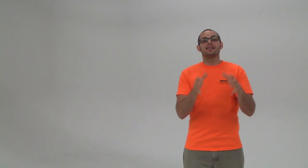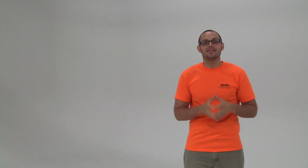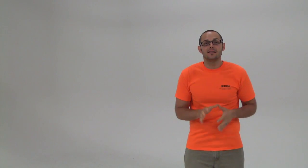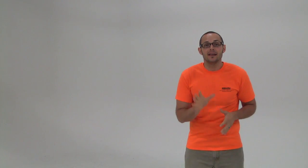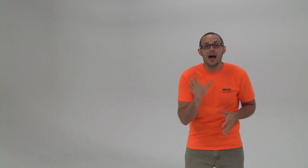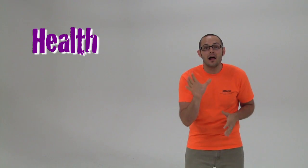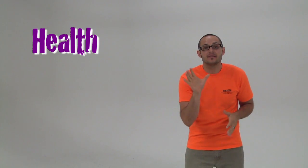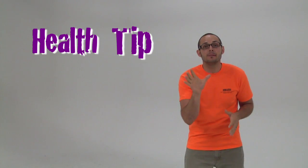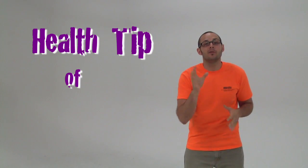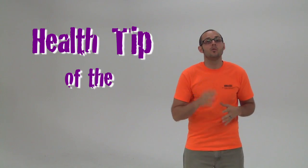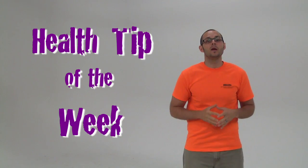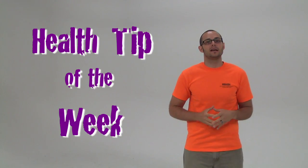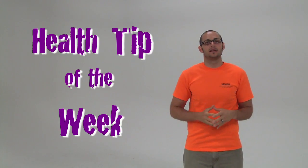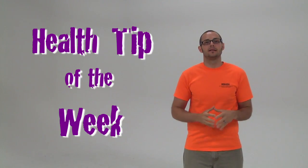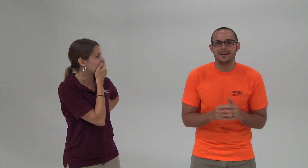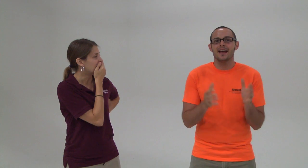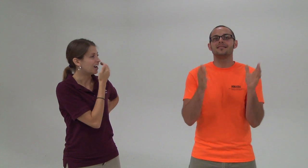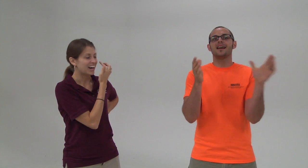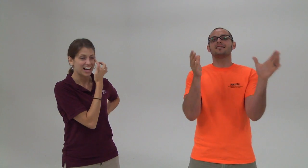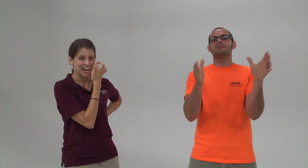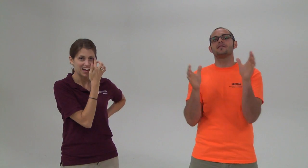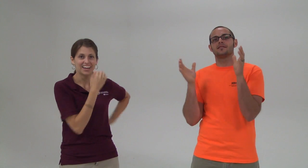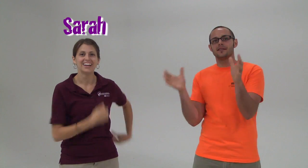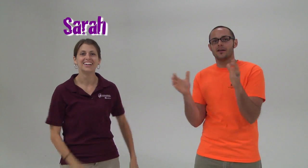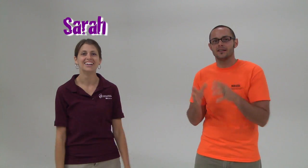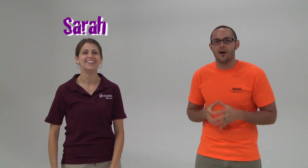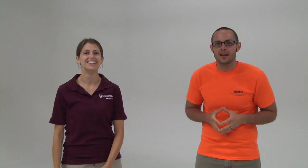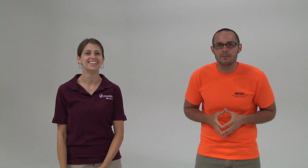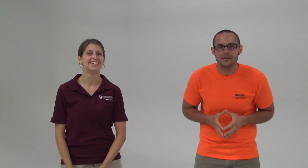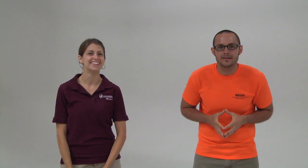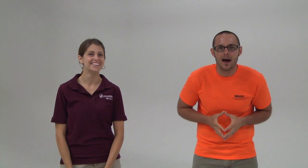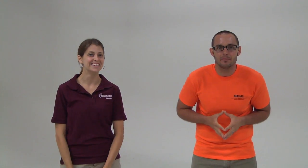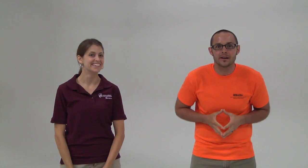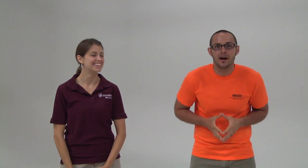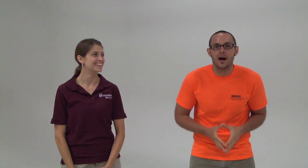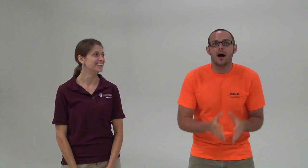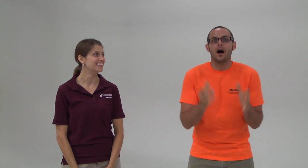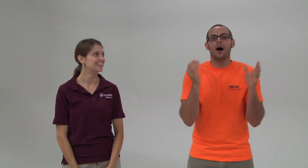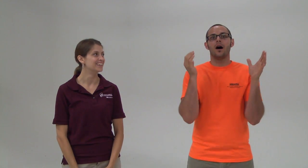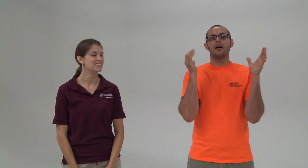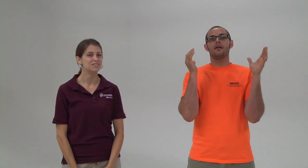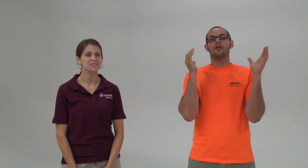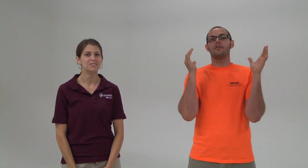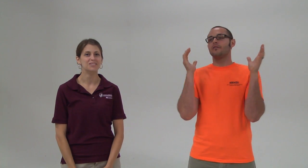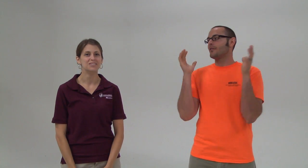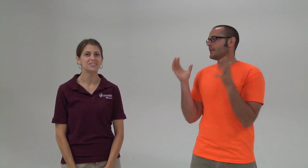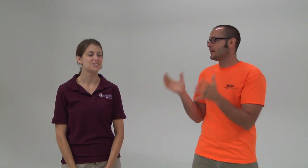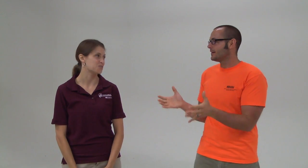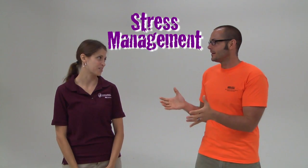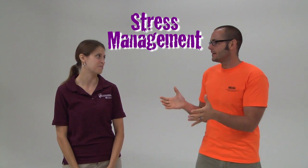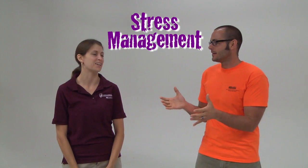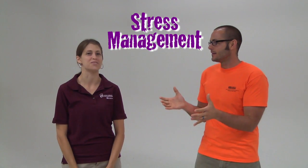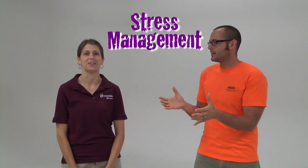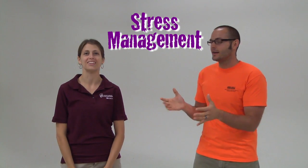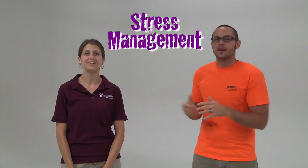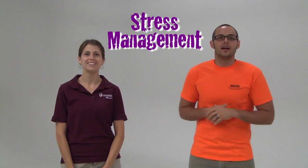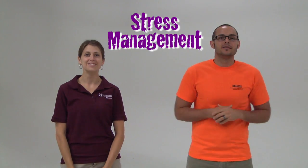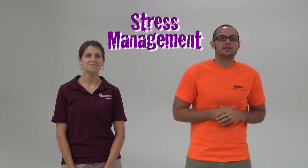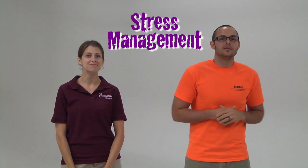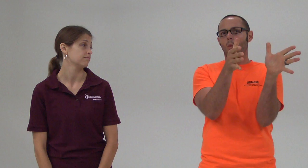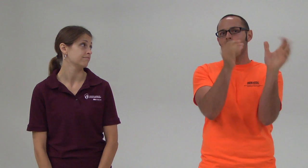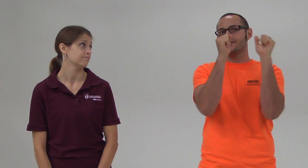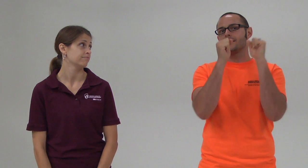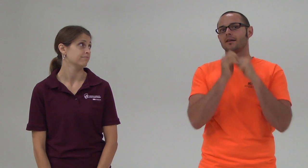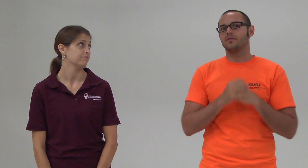Welcome back. This is the health tip of the week. Today's guest speaker, Sarah, talking about the topic of stress management.